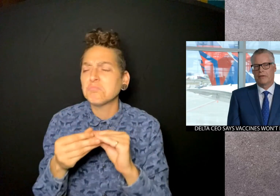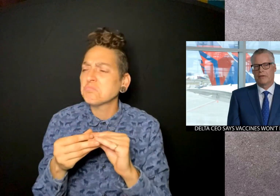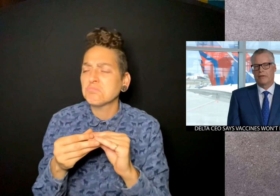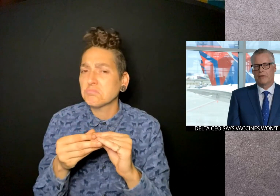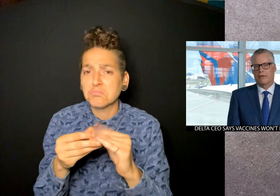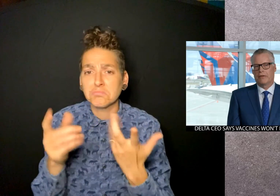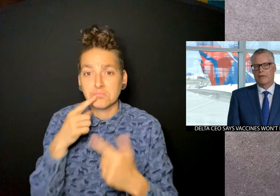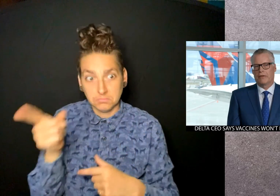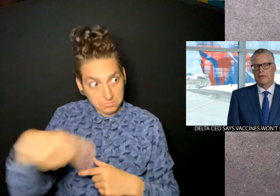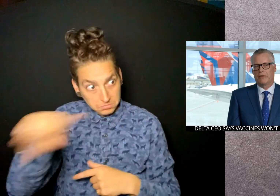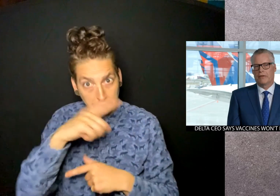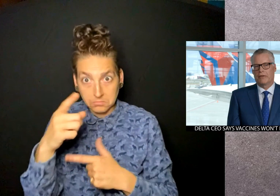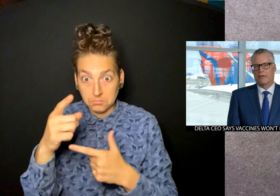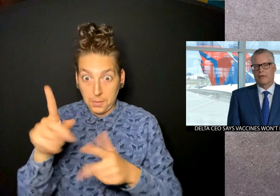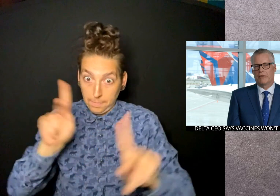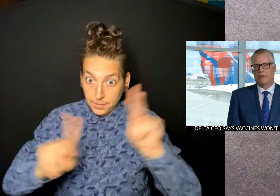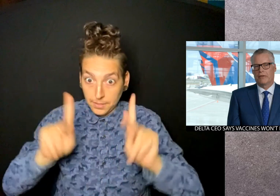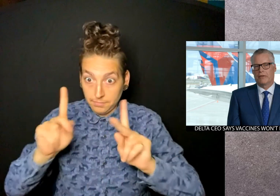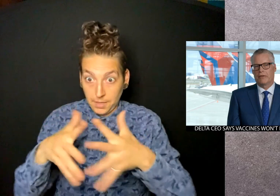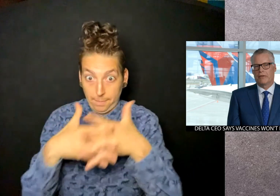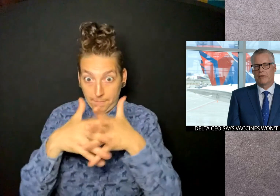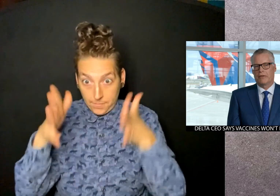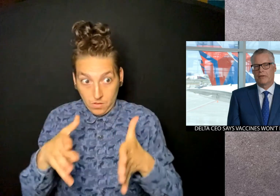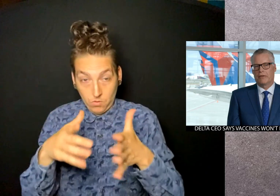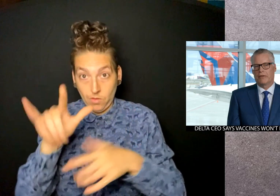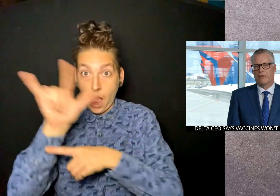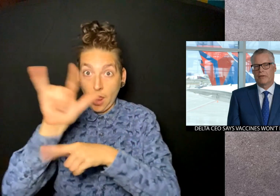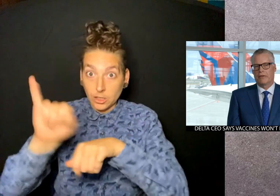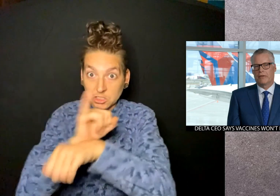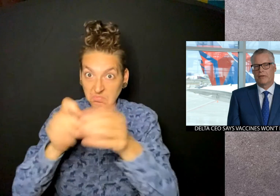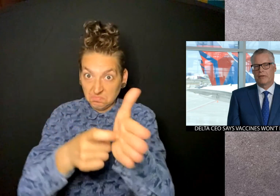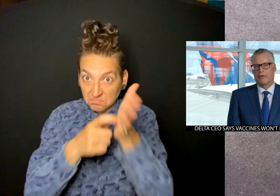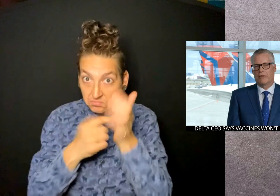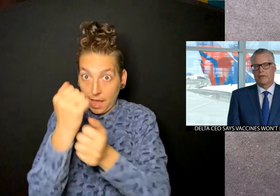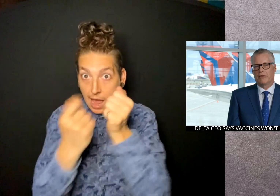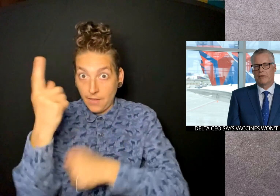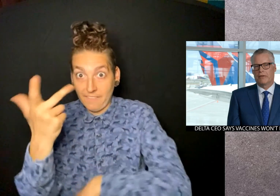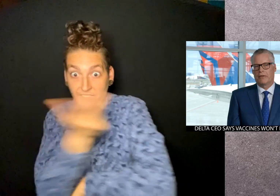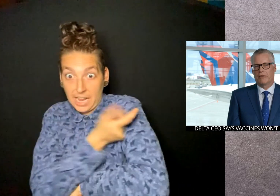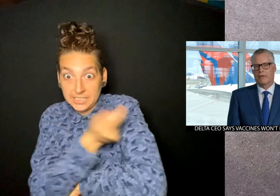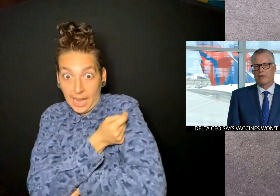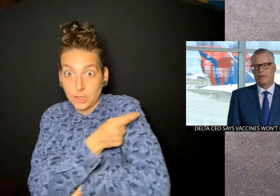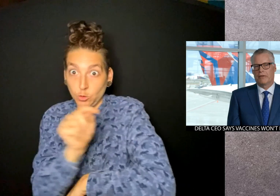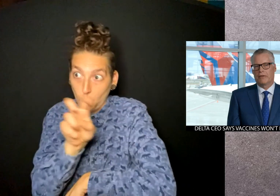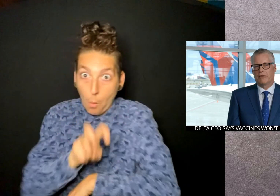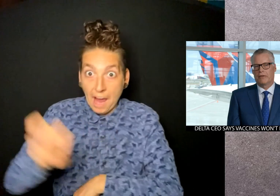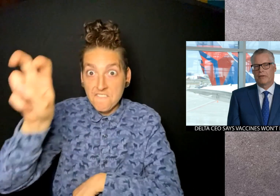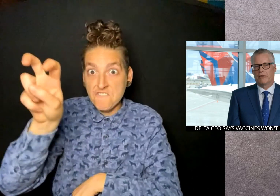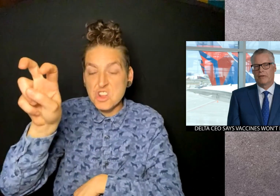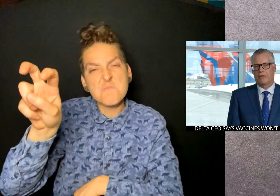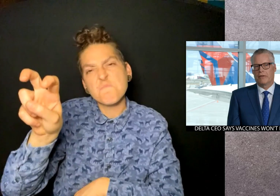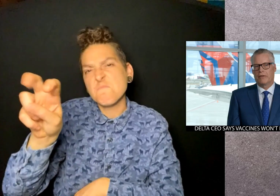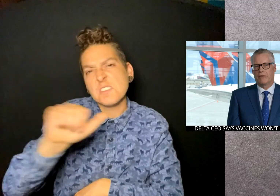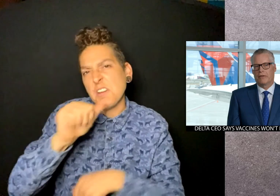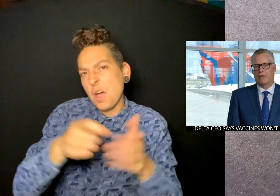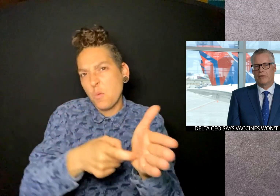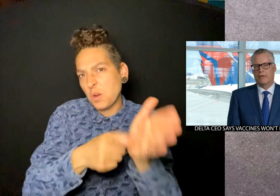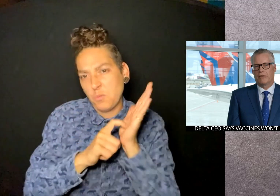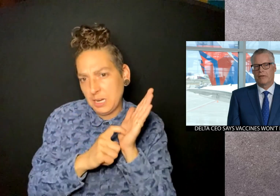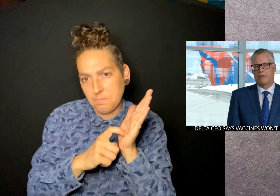the ceo of delta airline says he doesn't think the american air industry will mandate passengers be vaccinated to